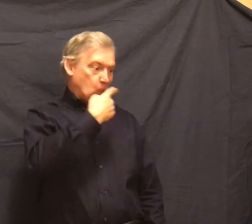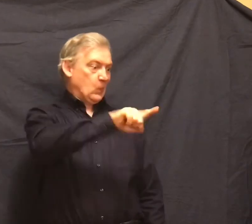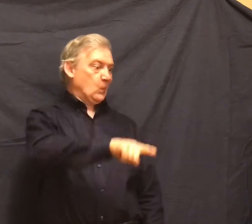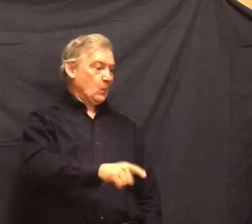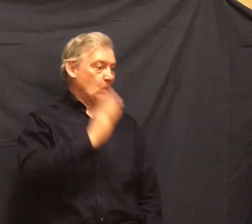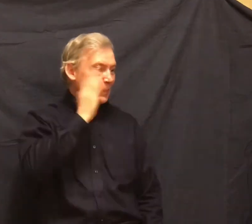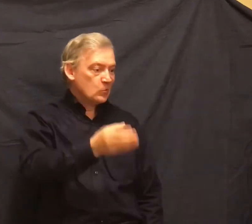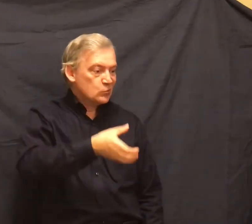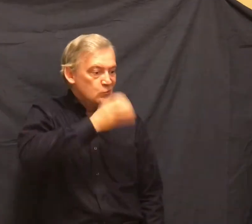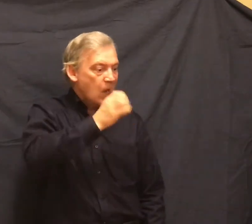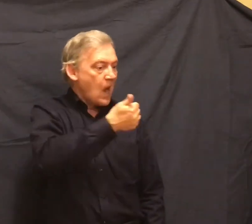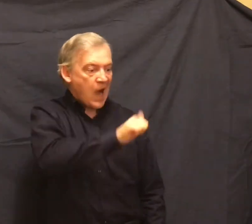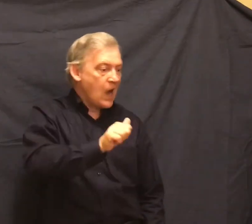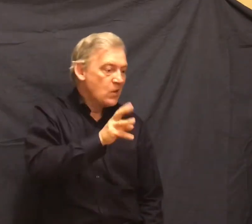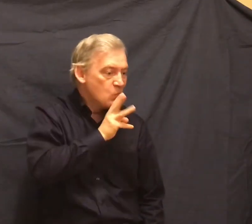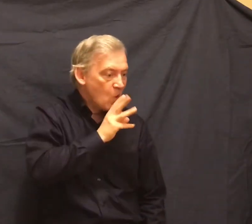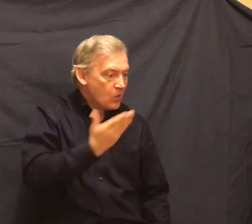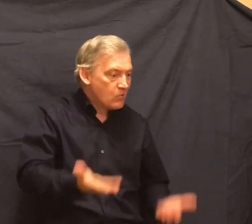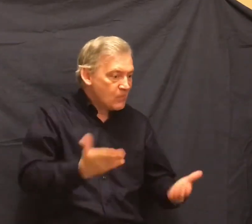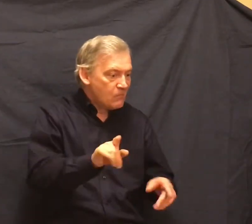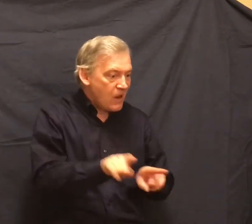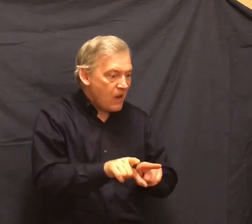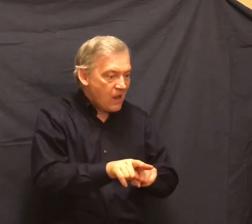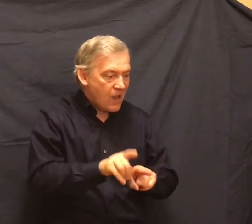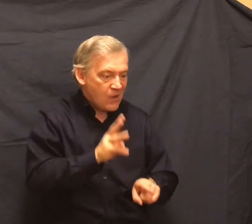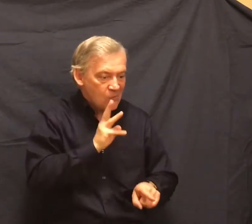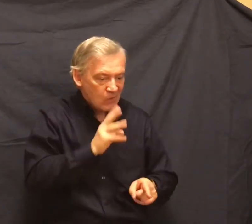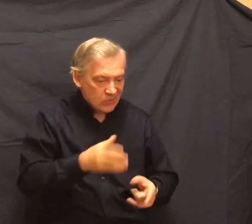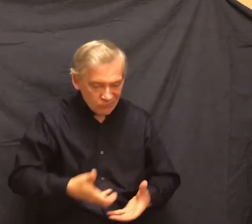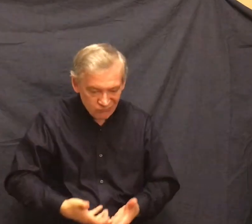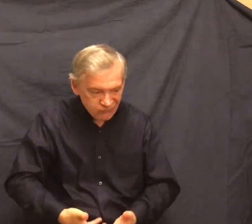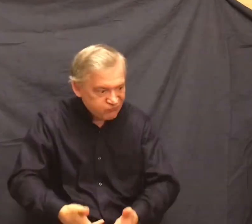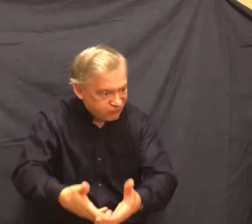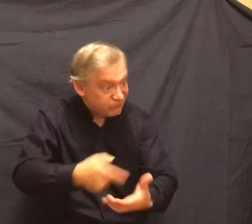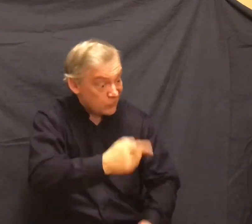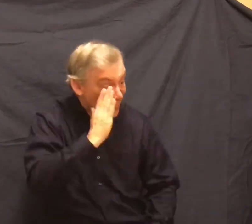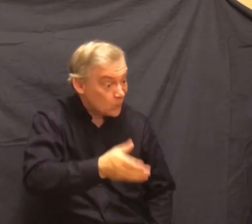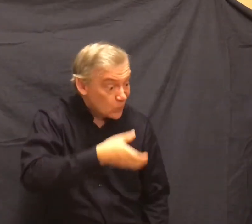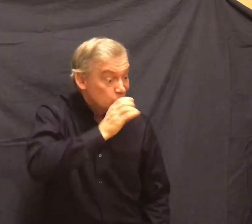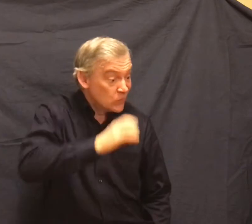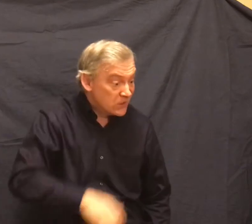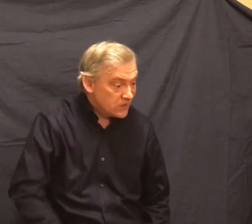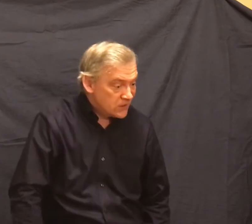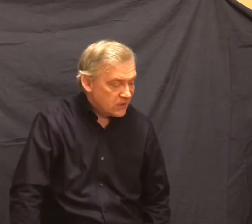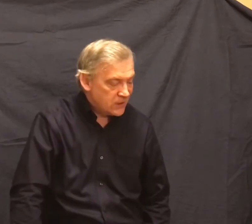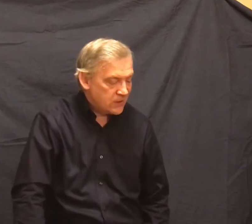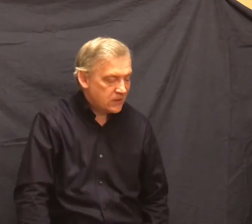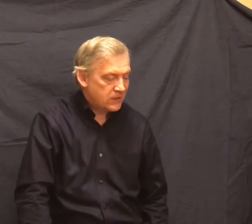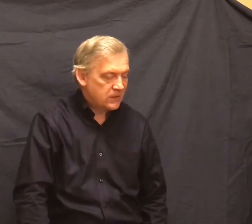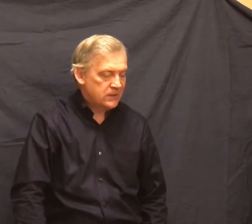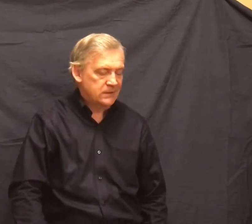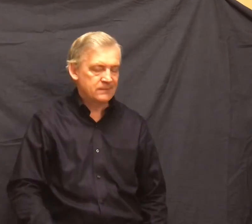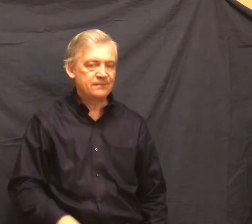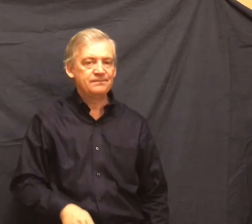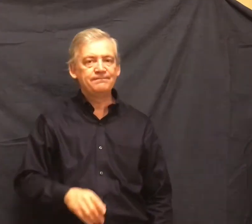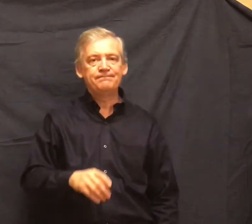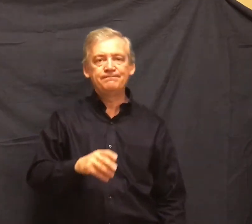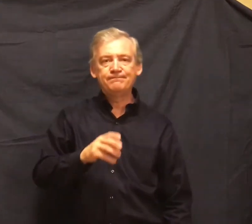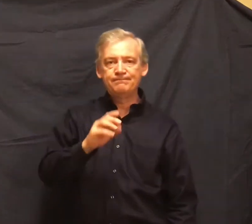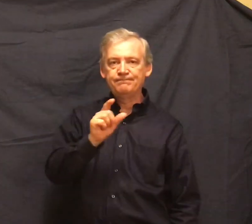He threw a scoop of water into his face and rubbed it about with his hand, under his chin and around the back of his neck.